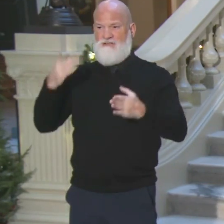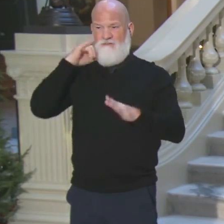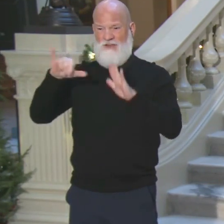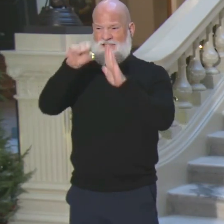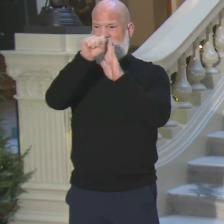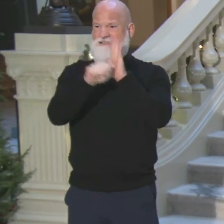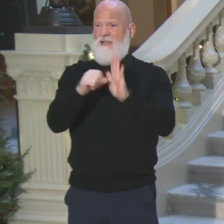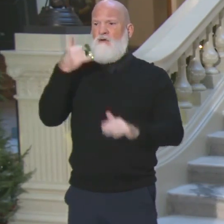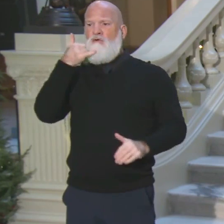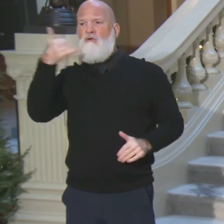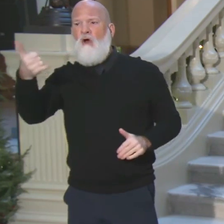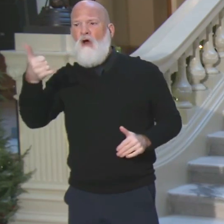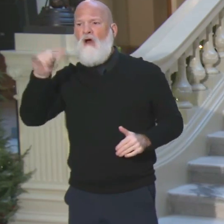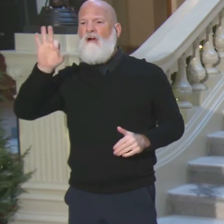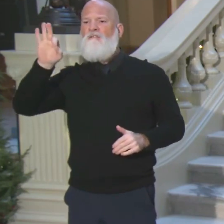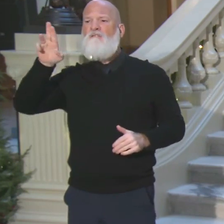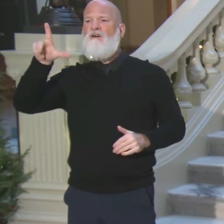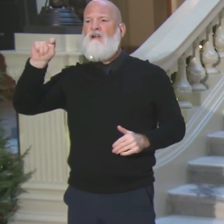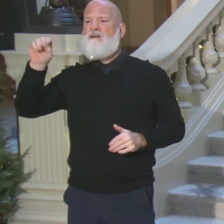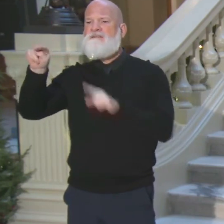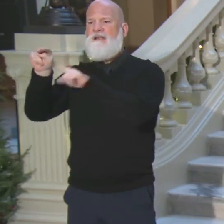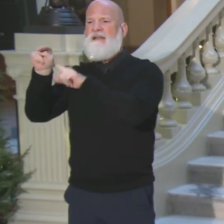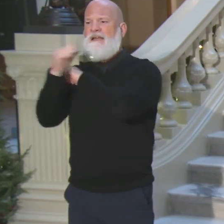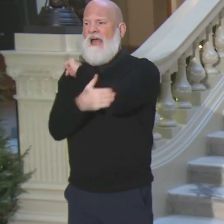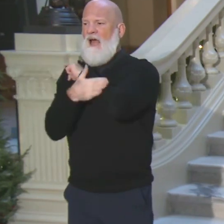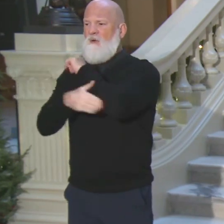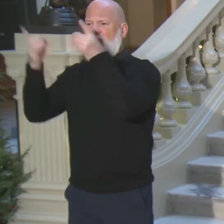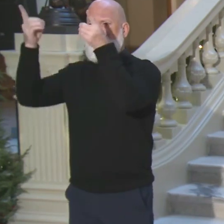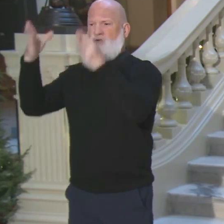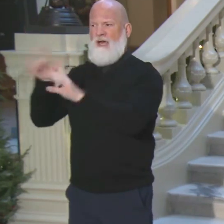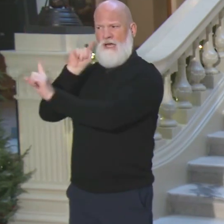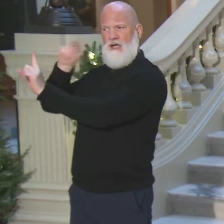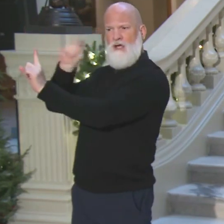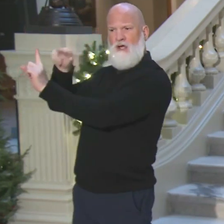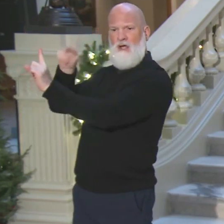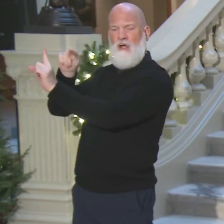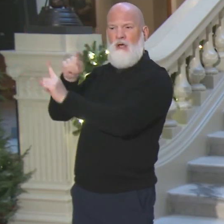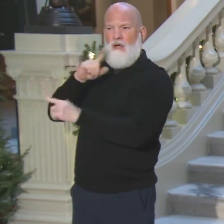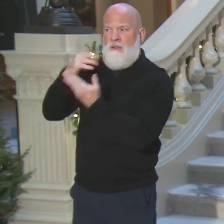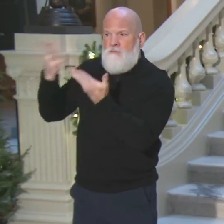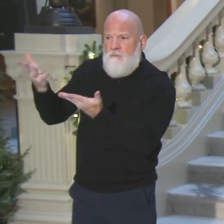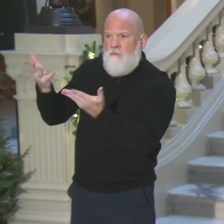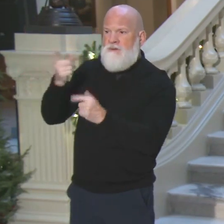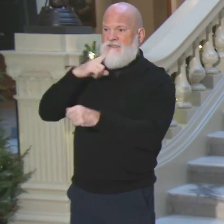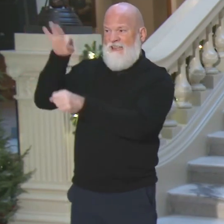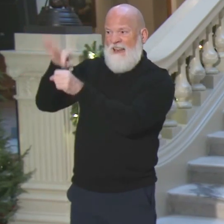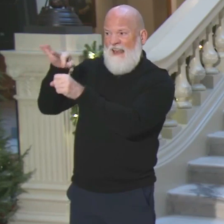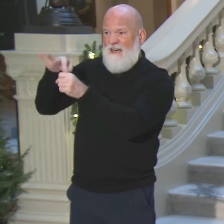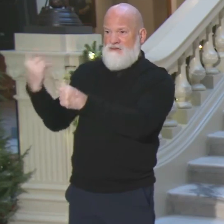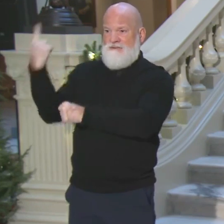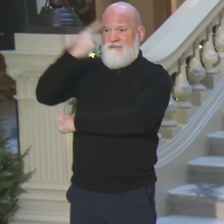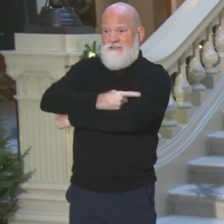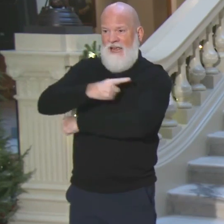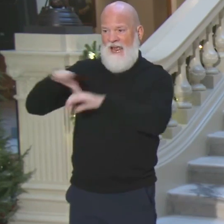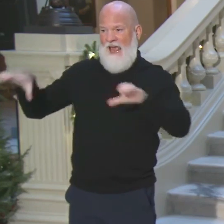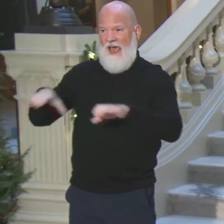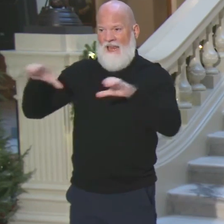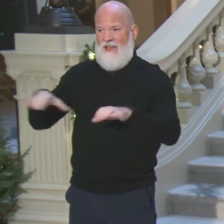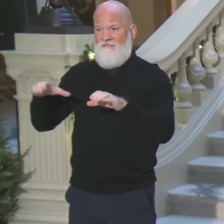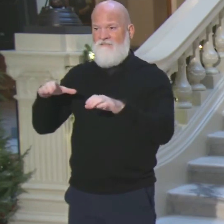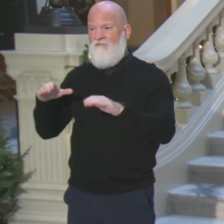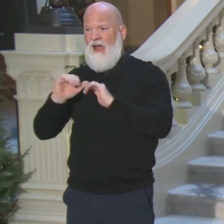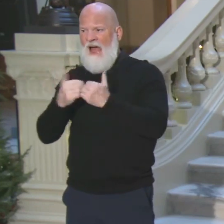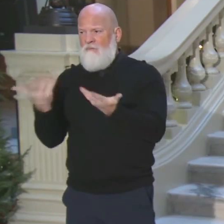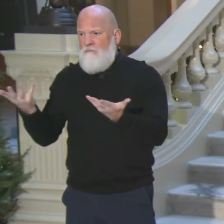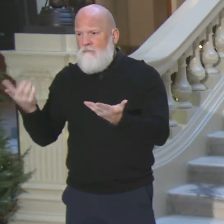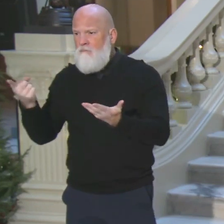Director, Rick Baron, who was at the English Avenue warehouse doing election day activities, not at State Farm Marina, and said, why are y